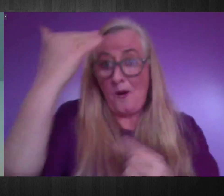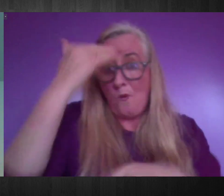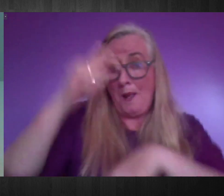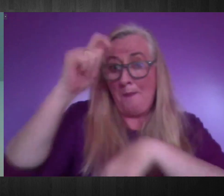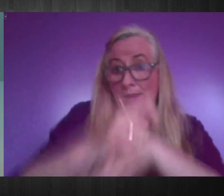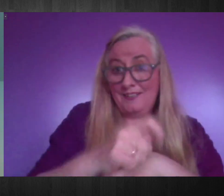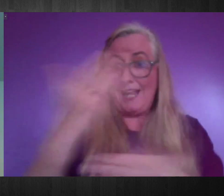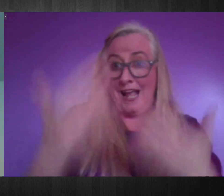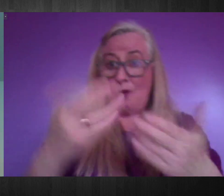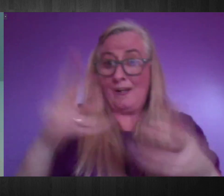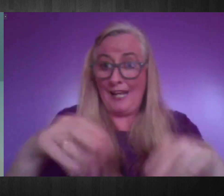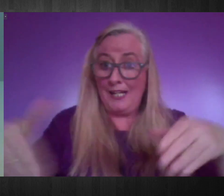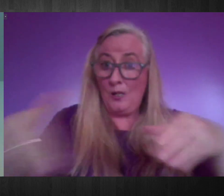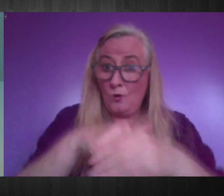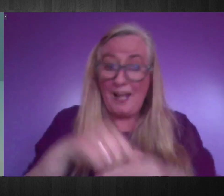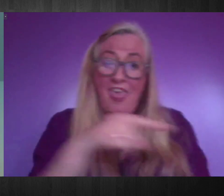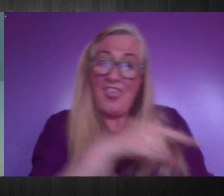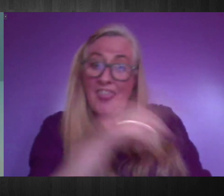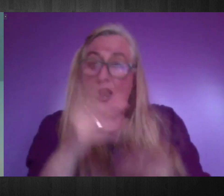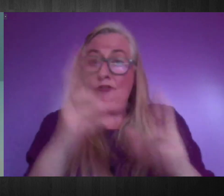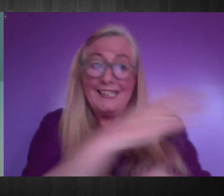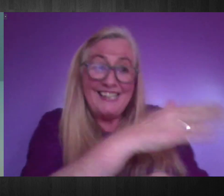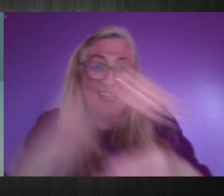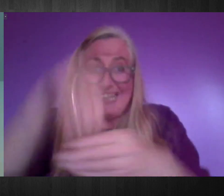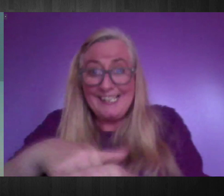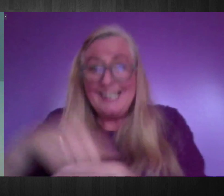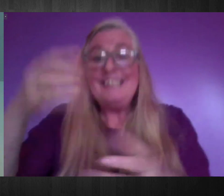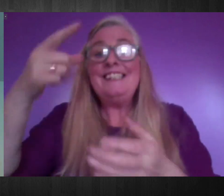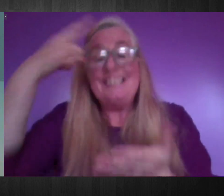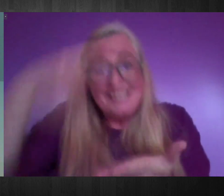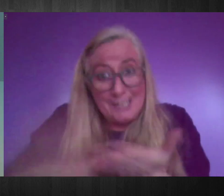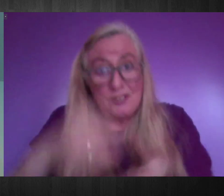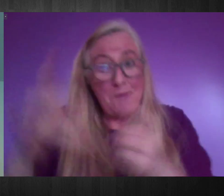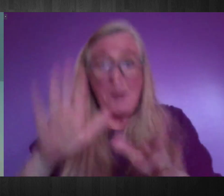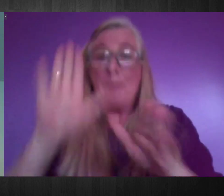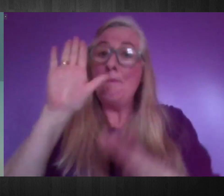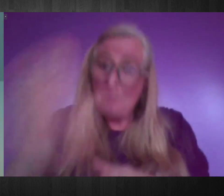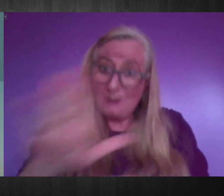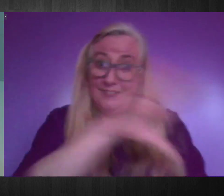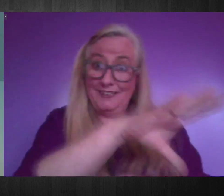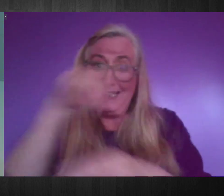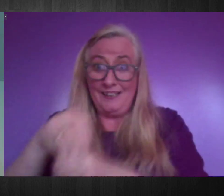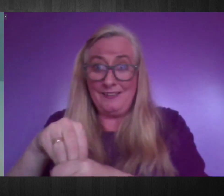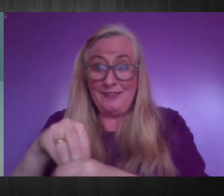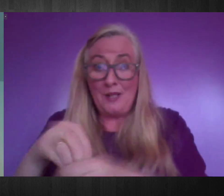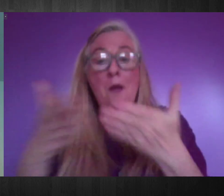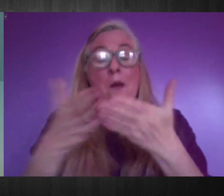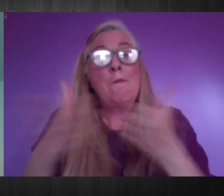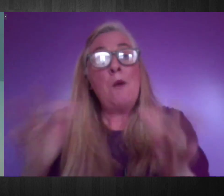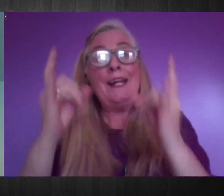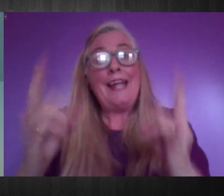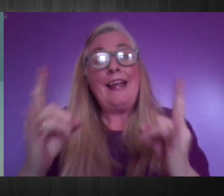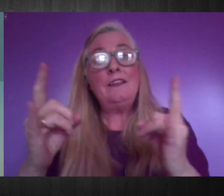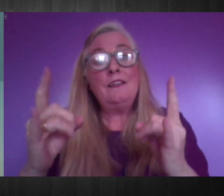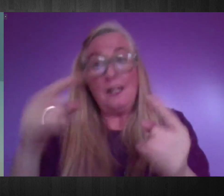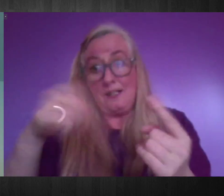response. Their right to participate in decision making processes must be ensured. The public health emergency has emphasised the